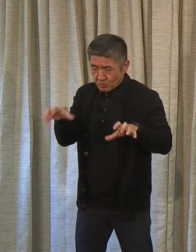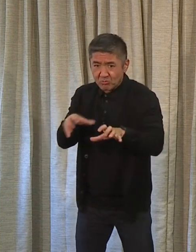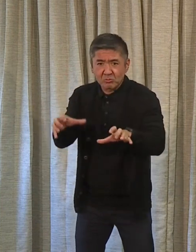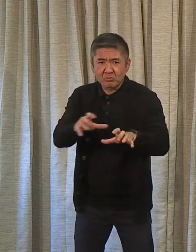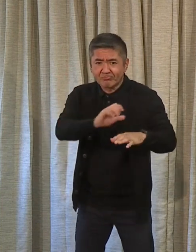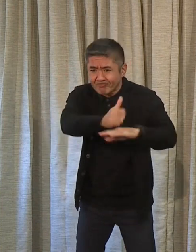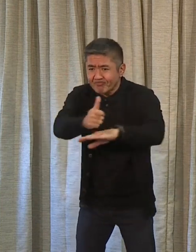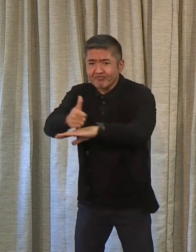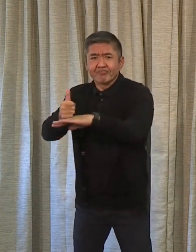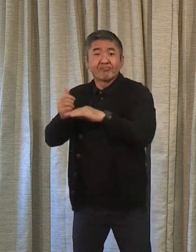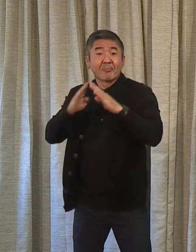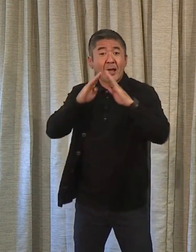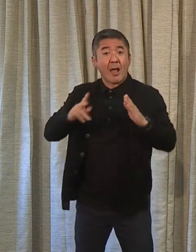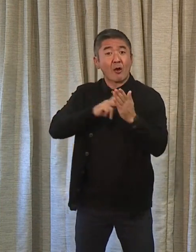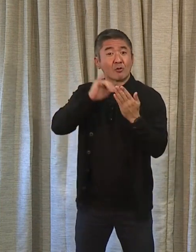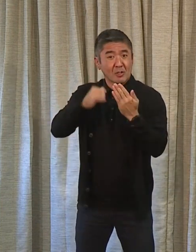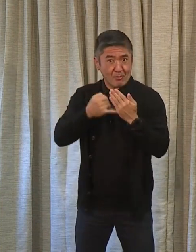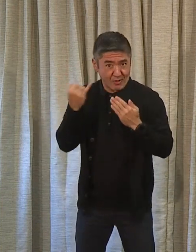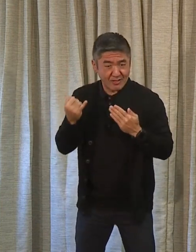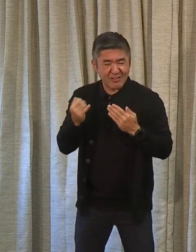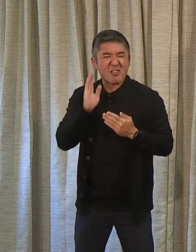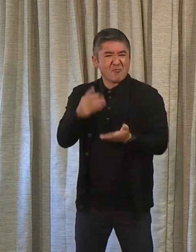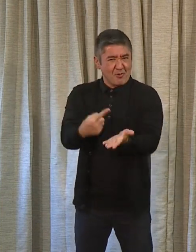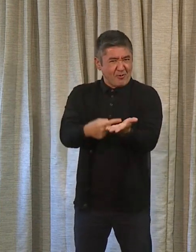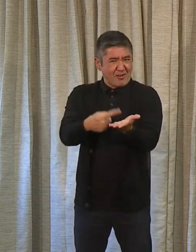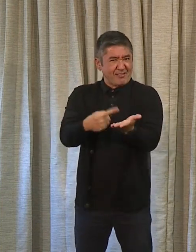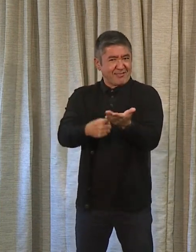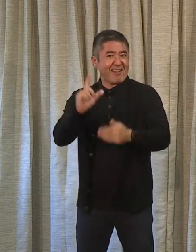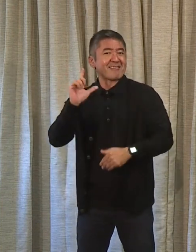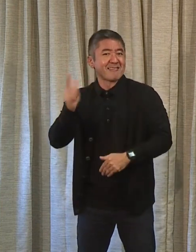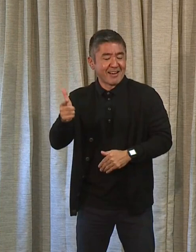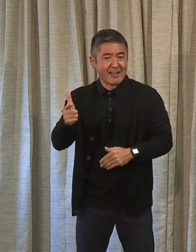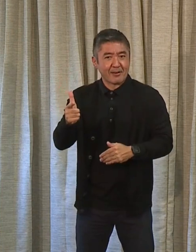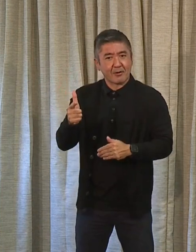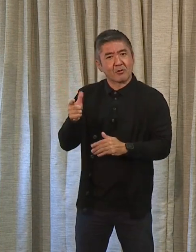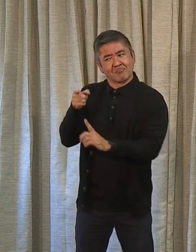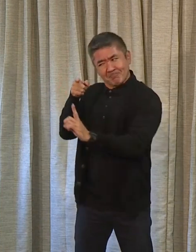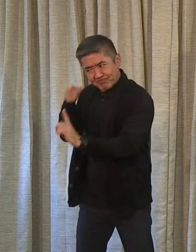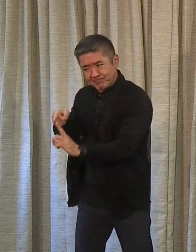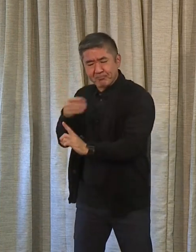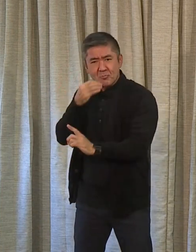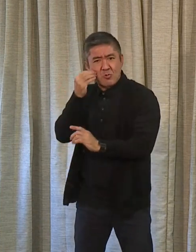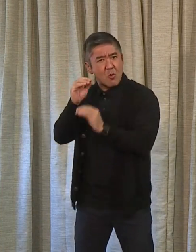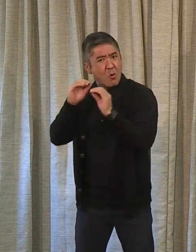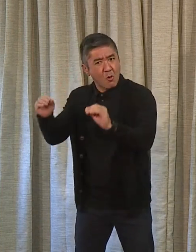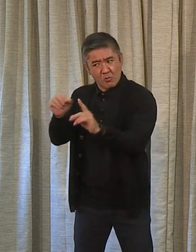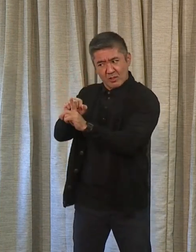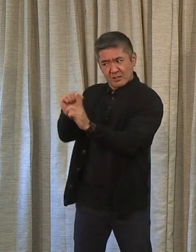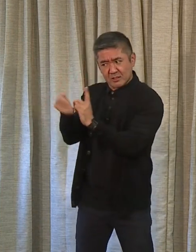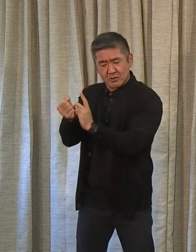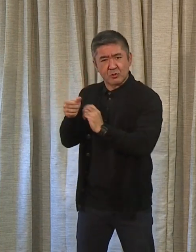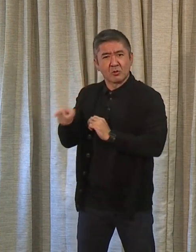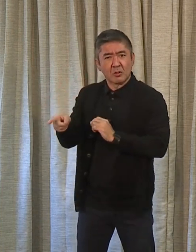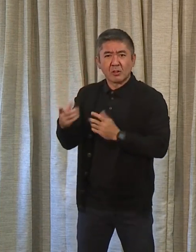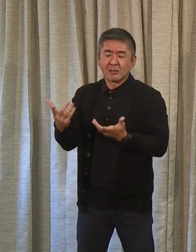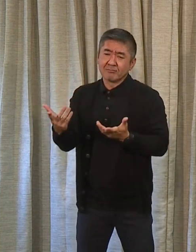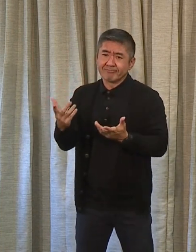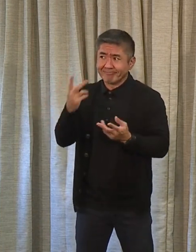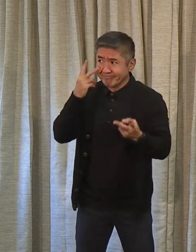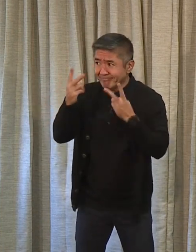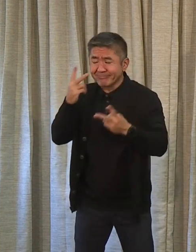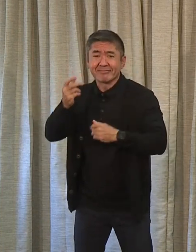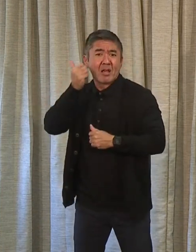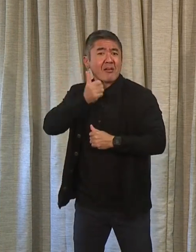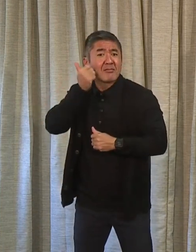projects right now as I speak. We can talk about those later today and certainly homelessness, you know, reminds us each and every day,